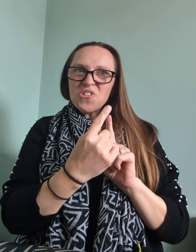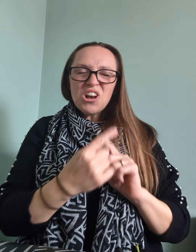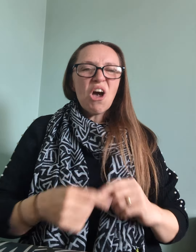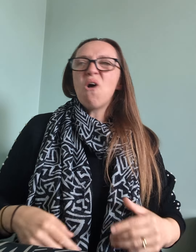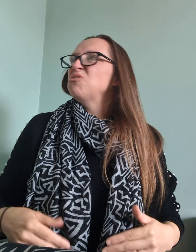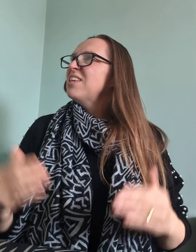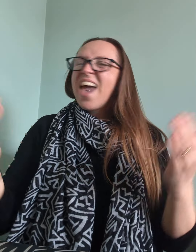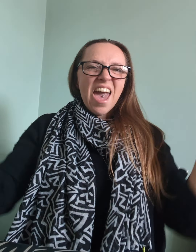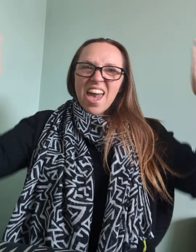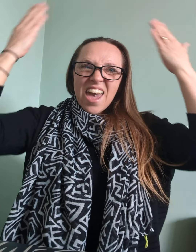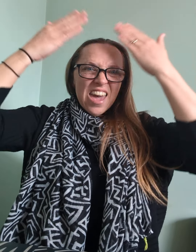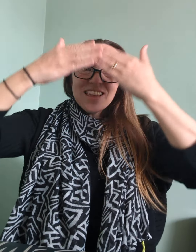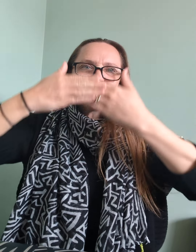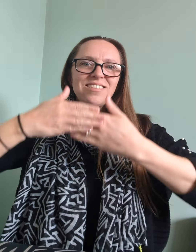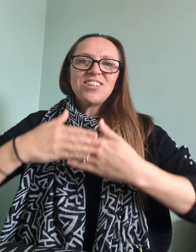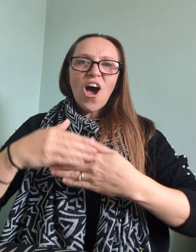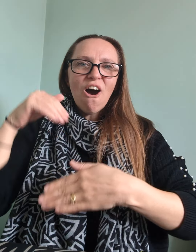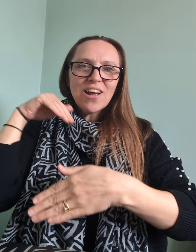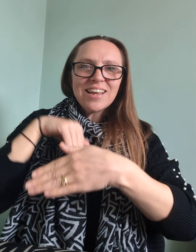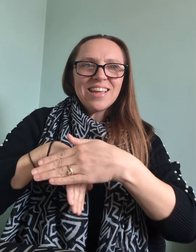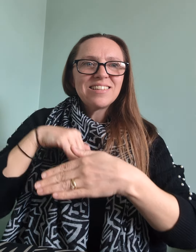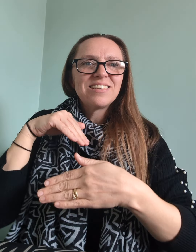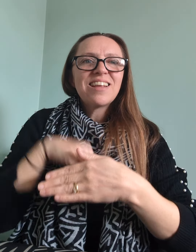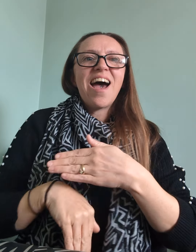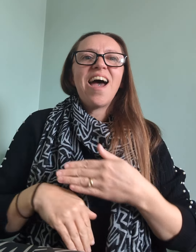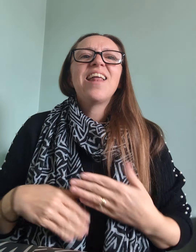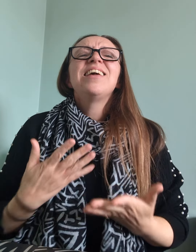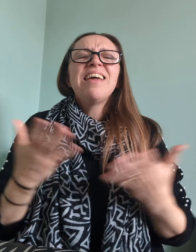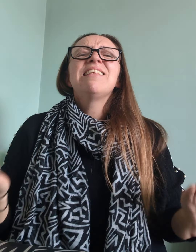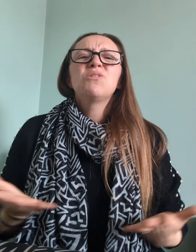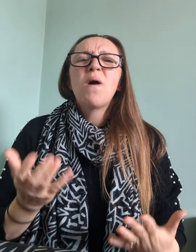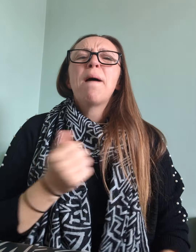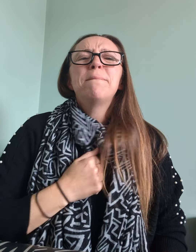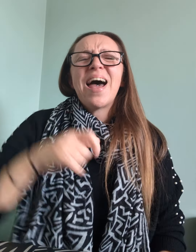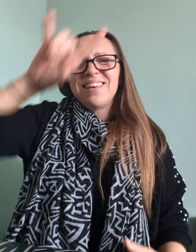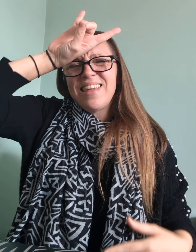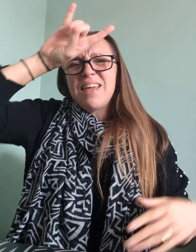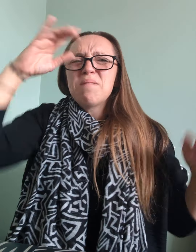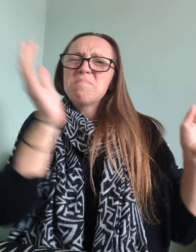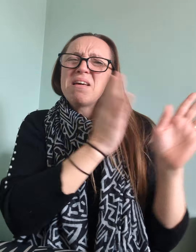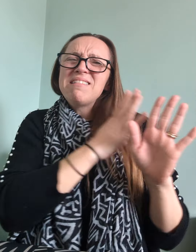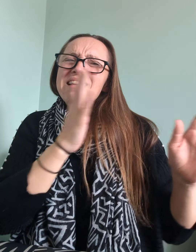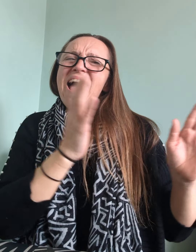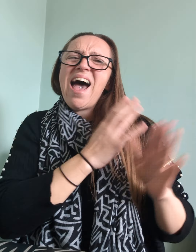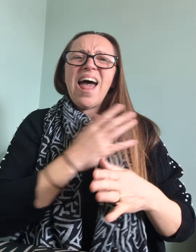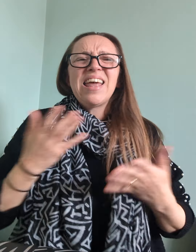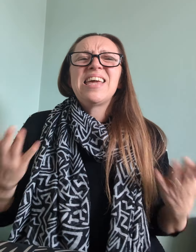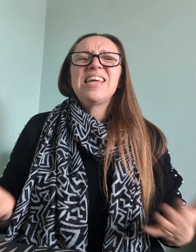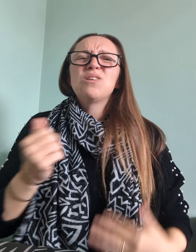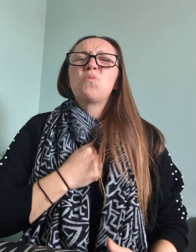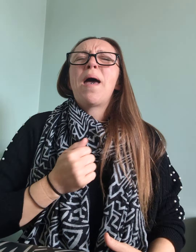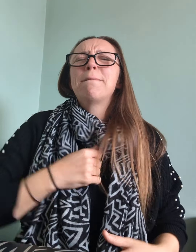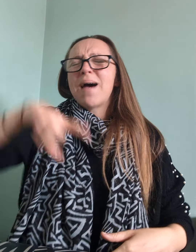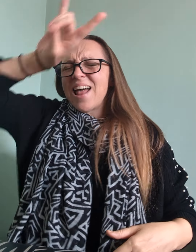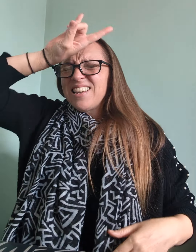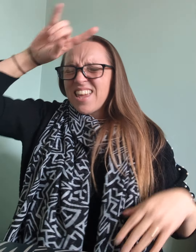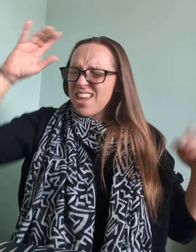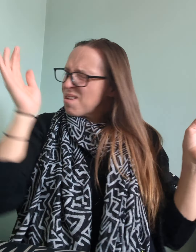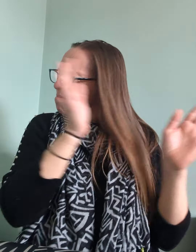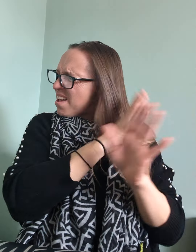close, it's dark, yes sir It's where my demons hide, it's where my demons